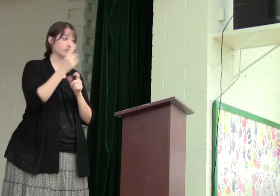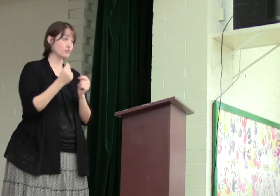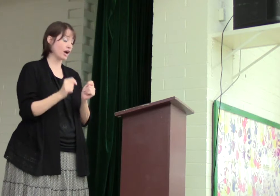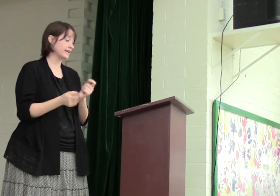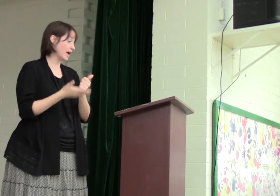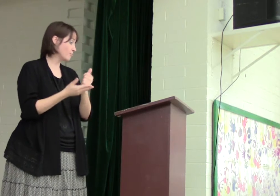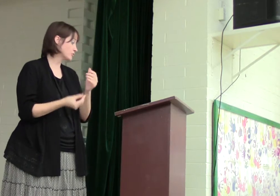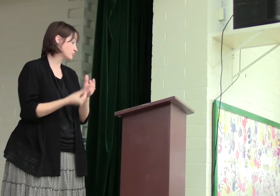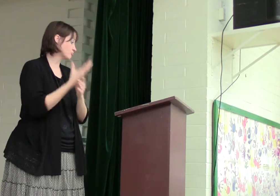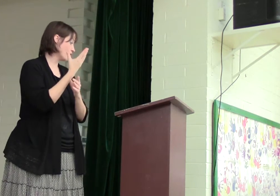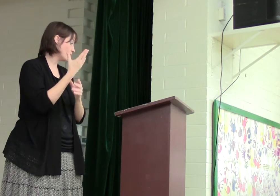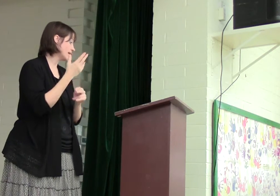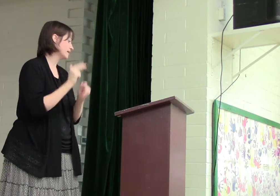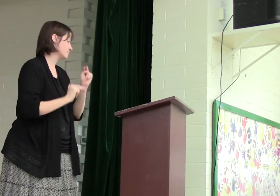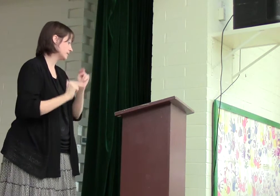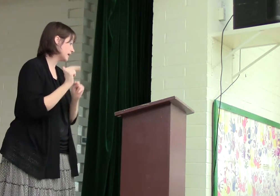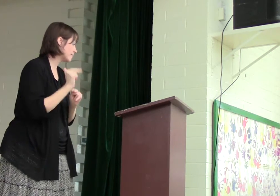is trying to help us to grow in and build up.